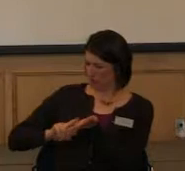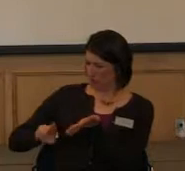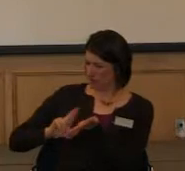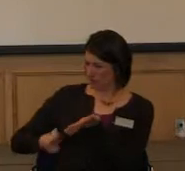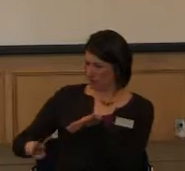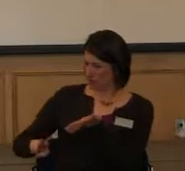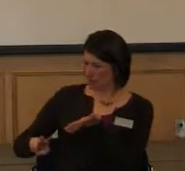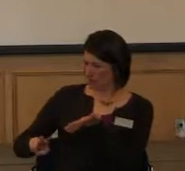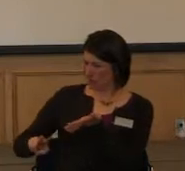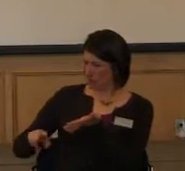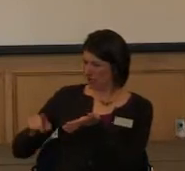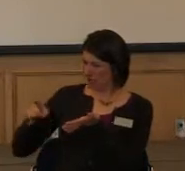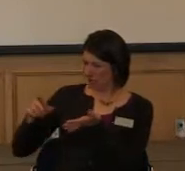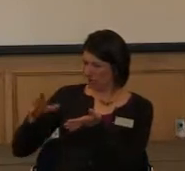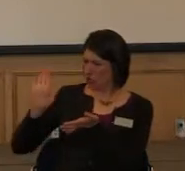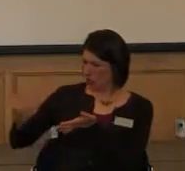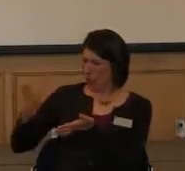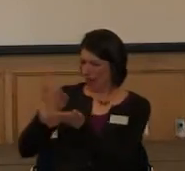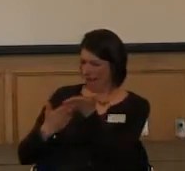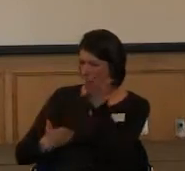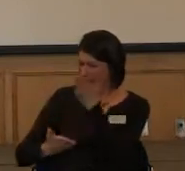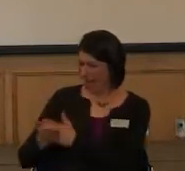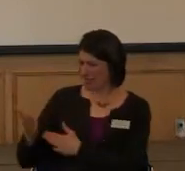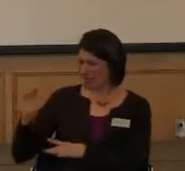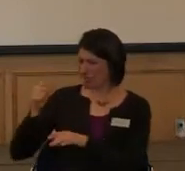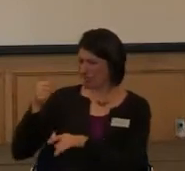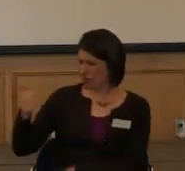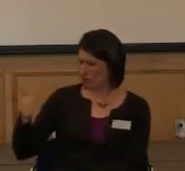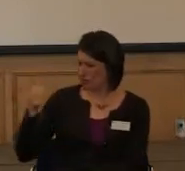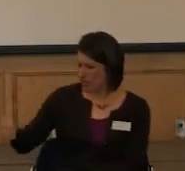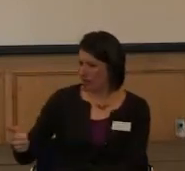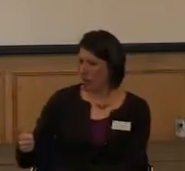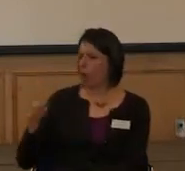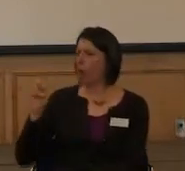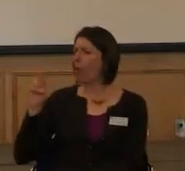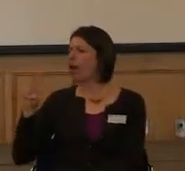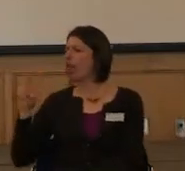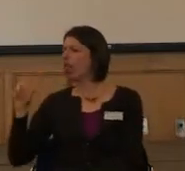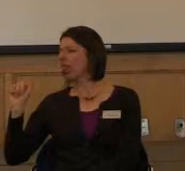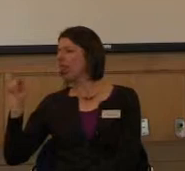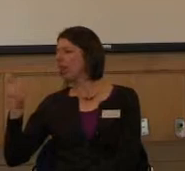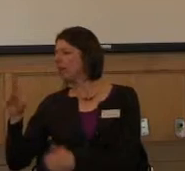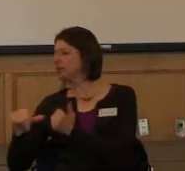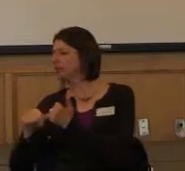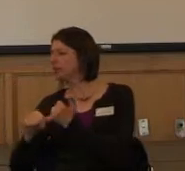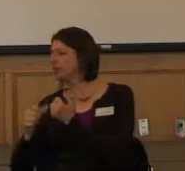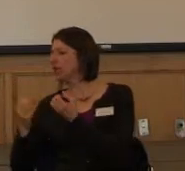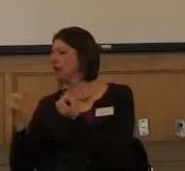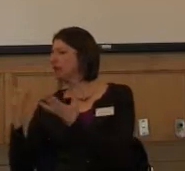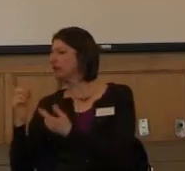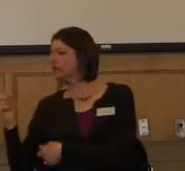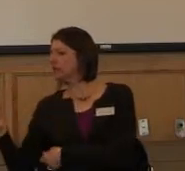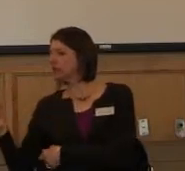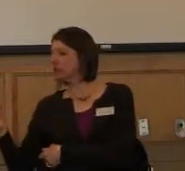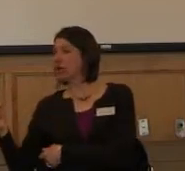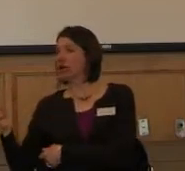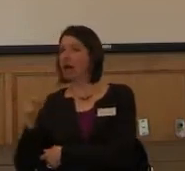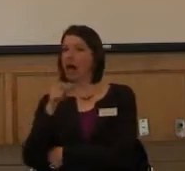you do hands on? And how much of it is your lab assistant? And he went,